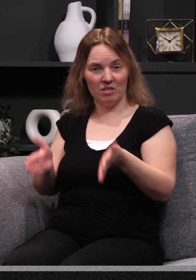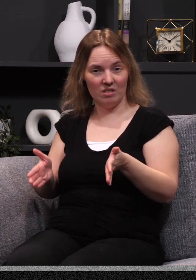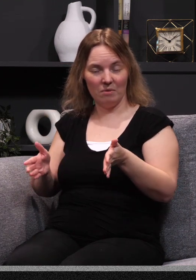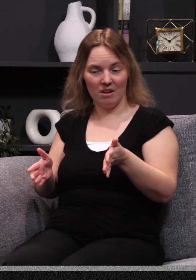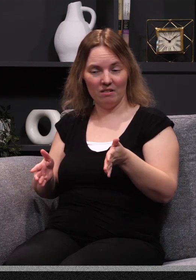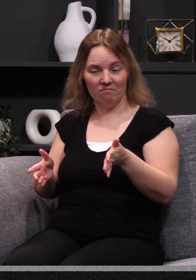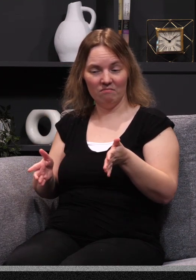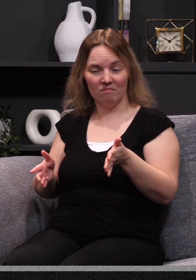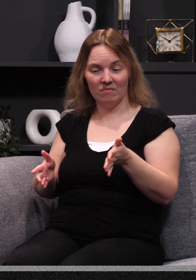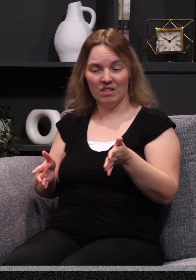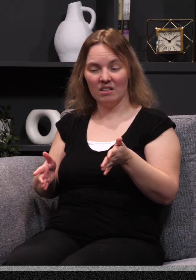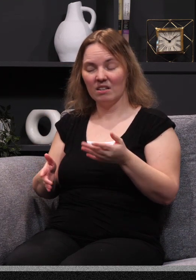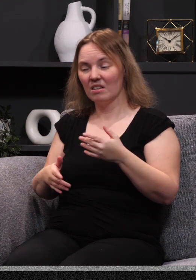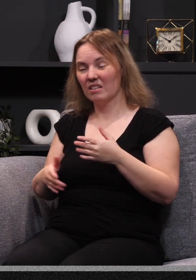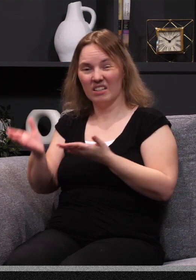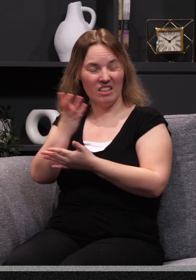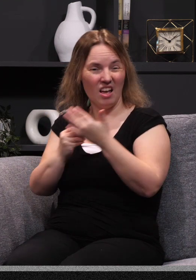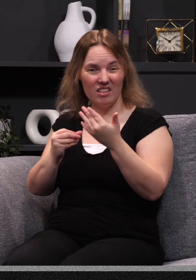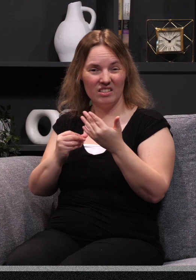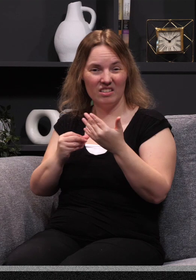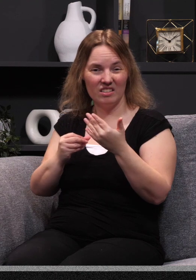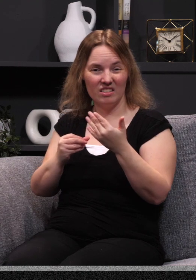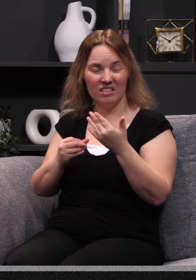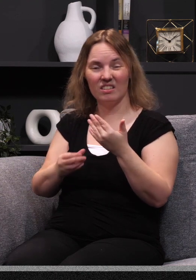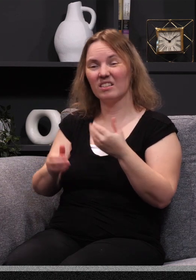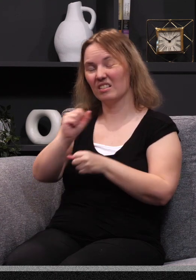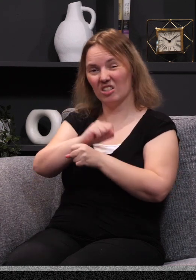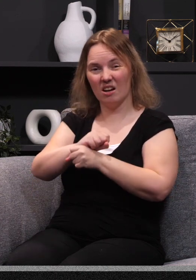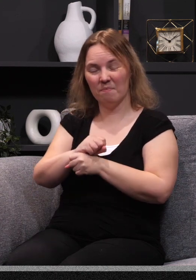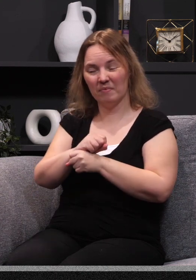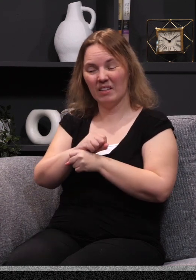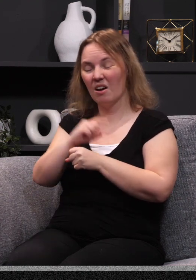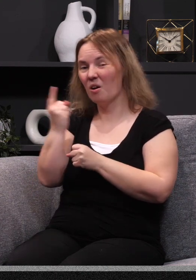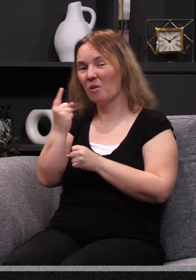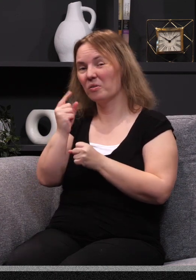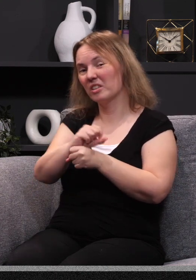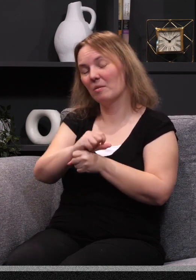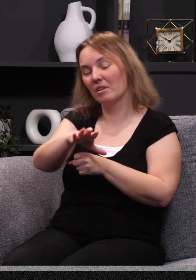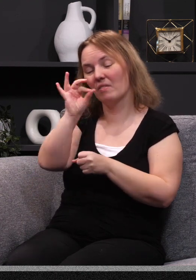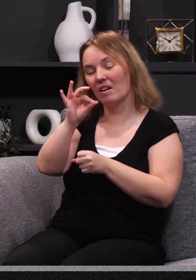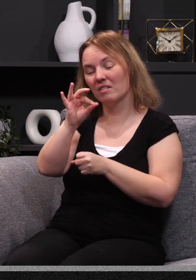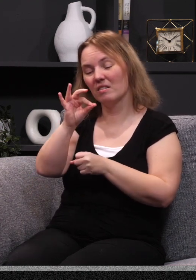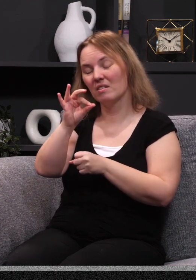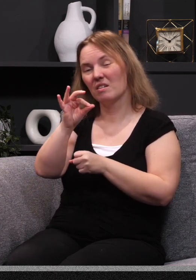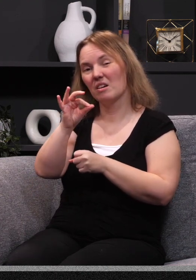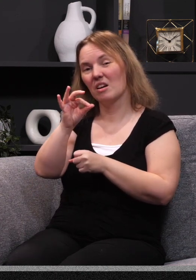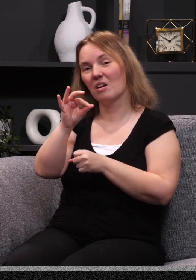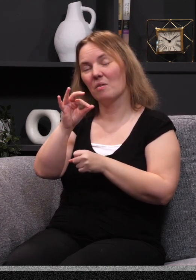could find was a job back in the early 1900s in a warehouse for packing oranges and lemons into crates. That was his job. And